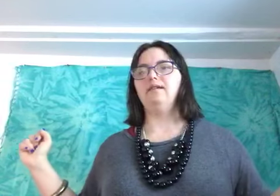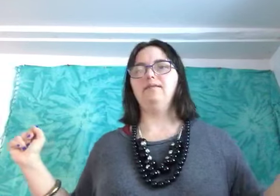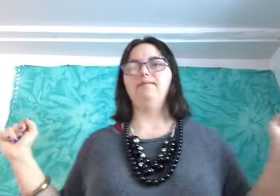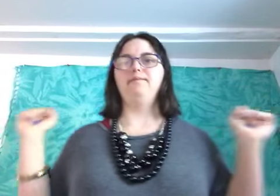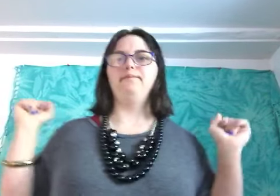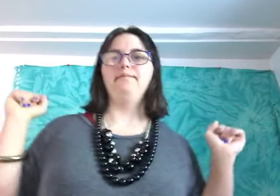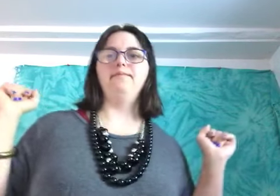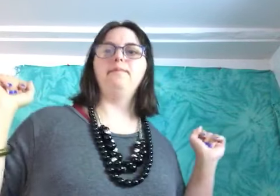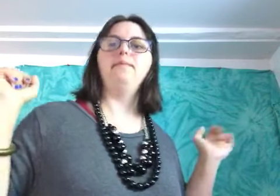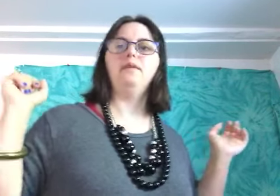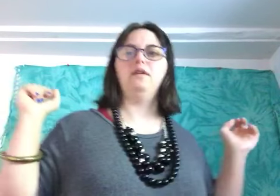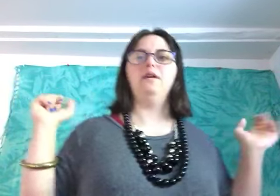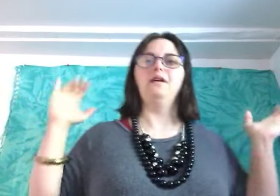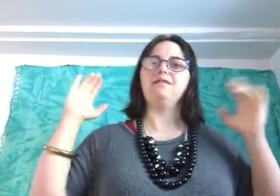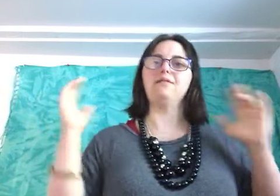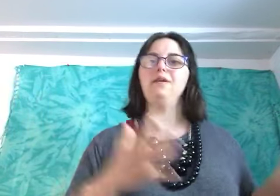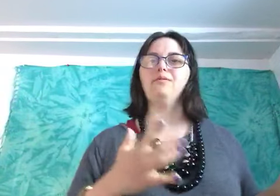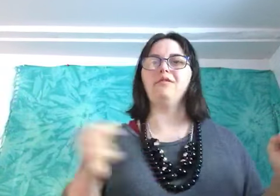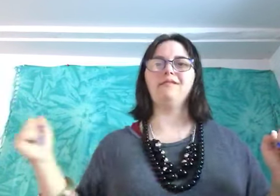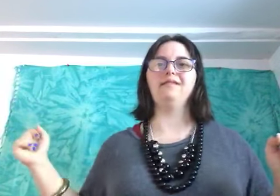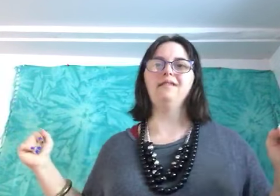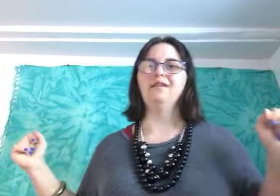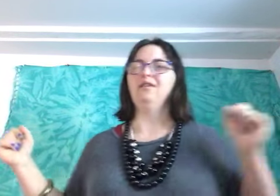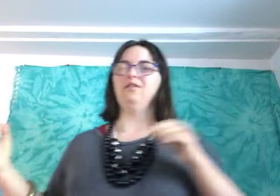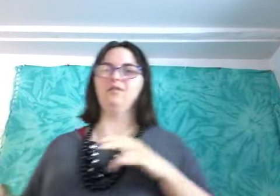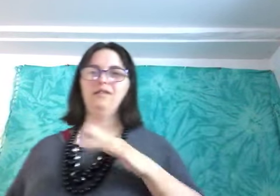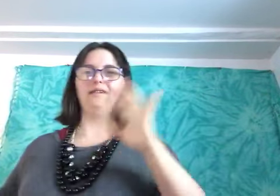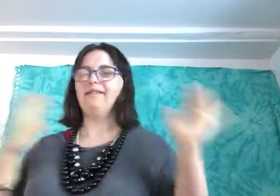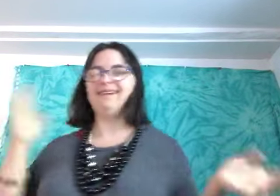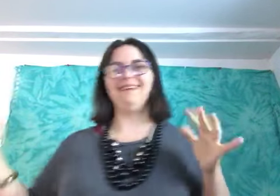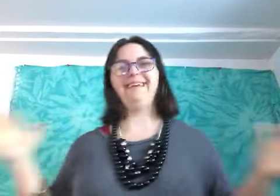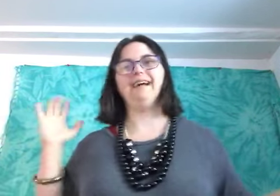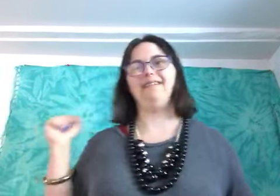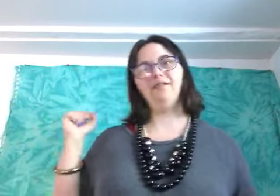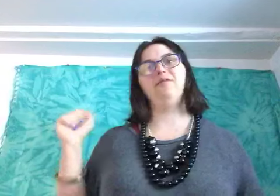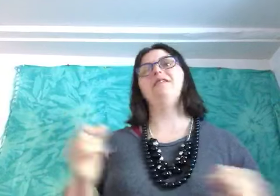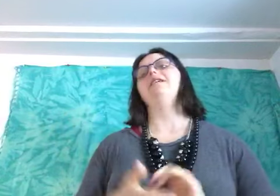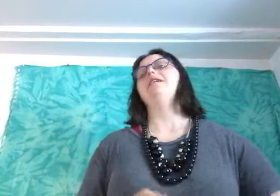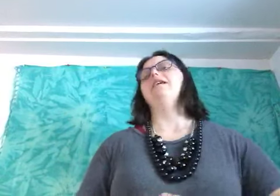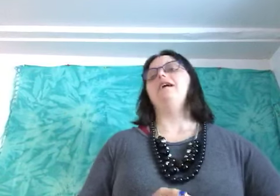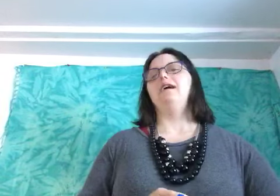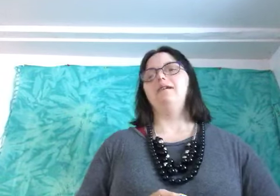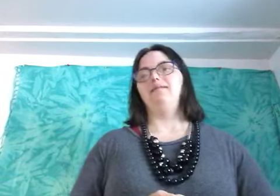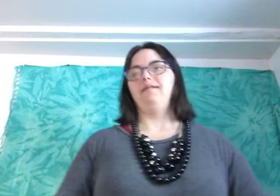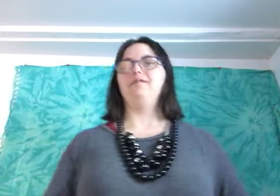as a computer person or things like that you know uh so